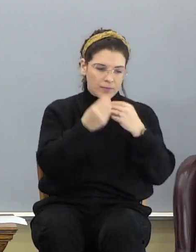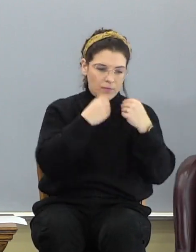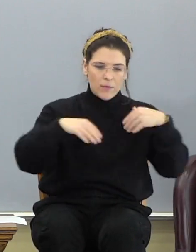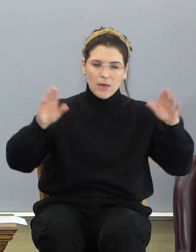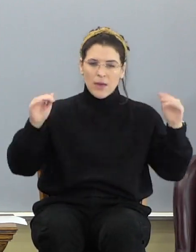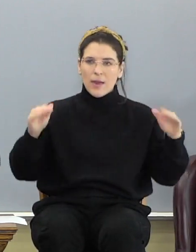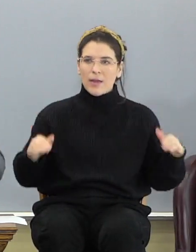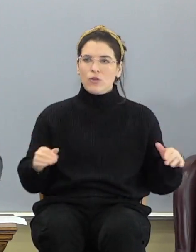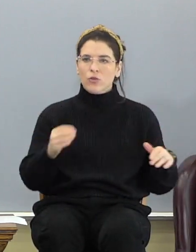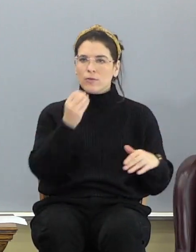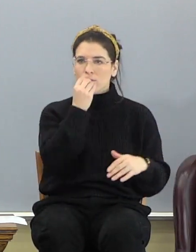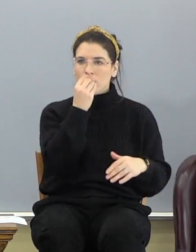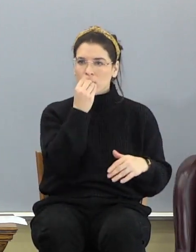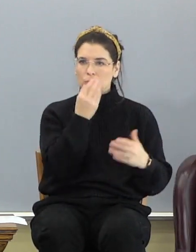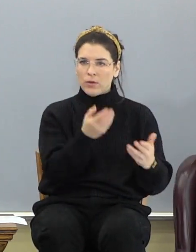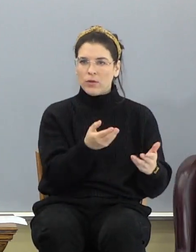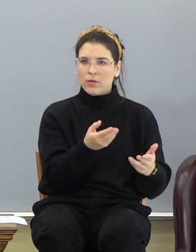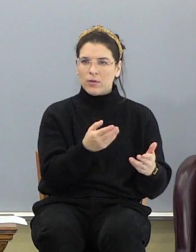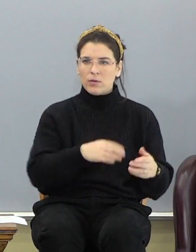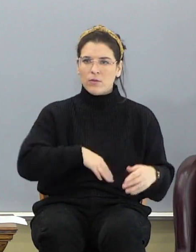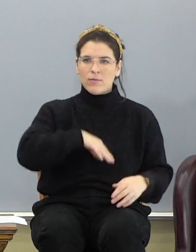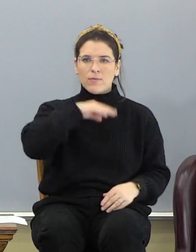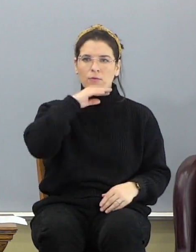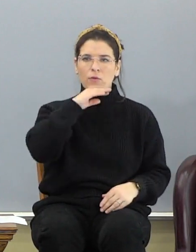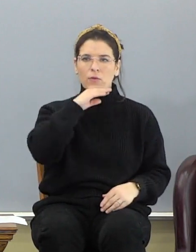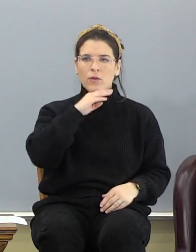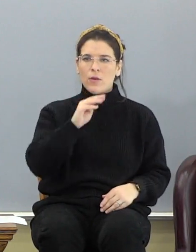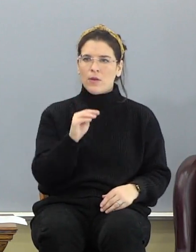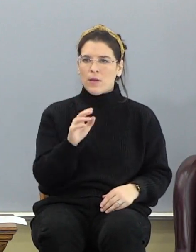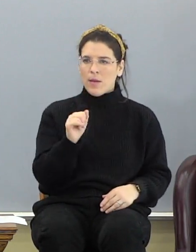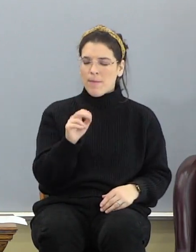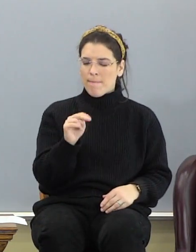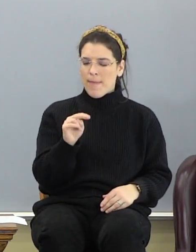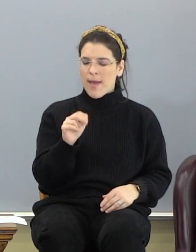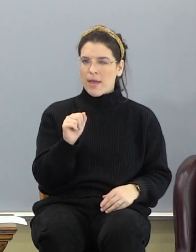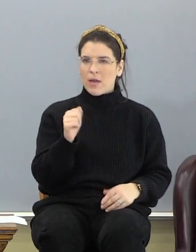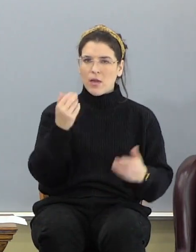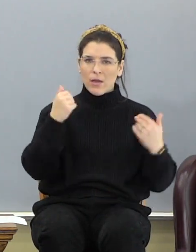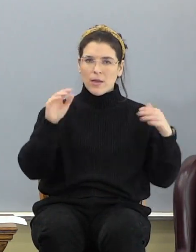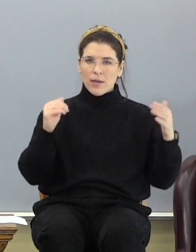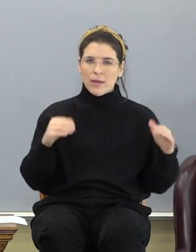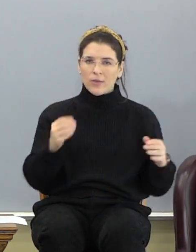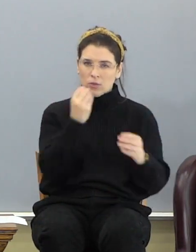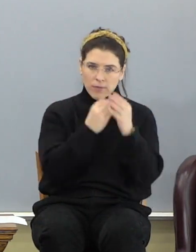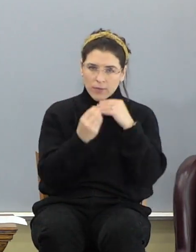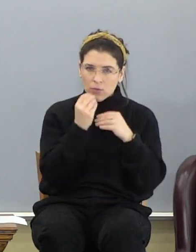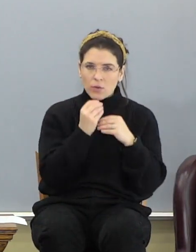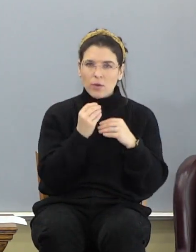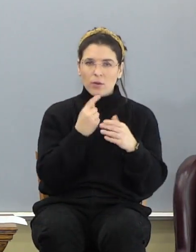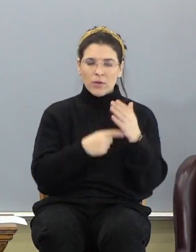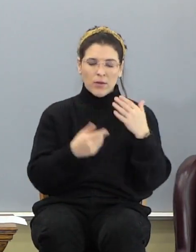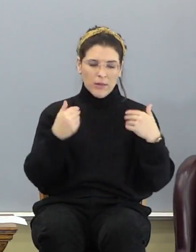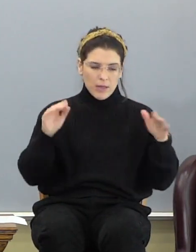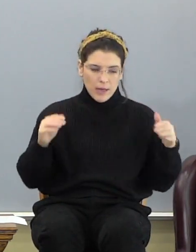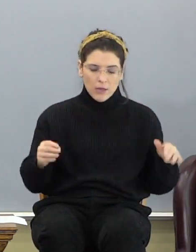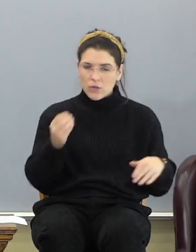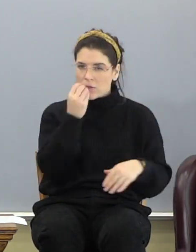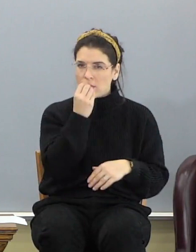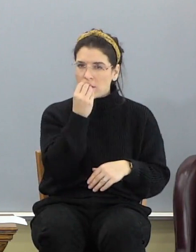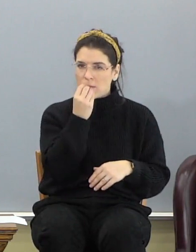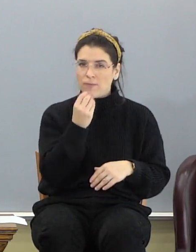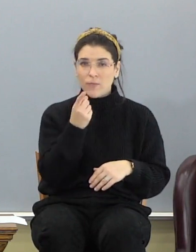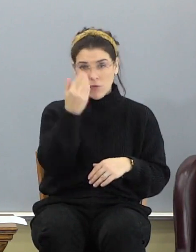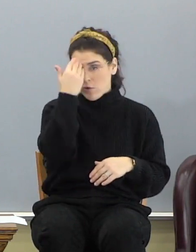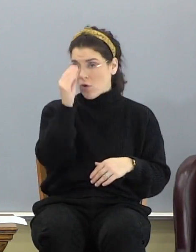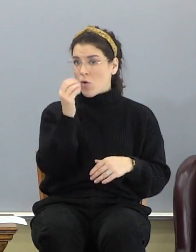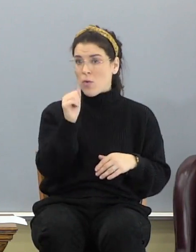and he sent their meat to the full. Manna is what the angels eat. You